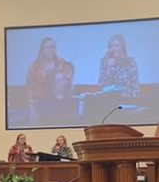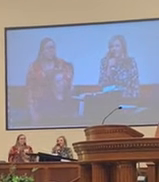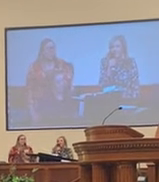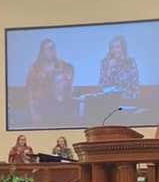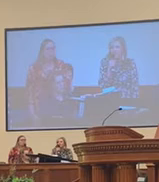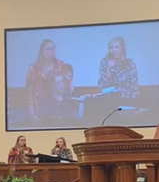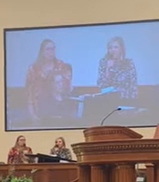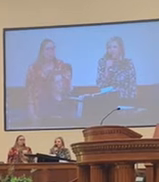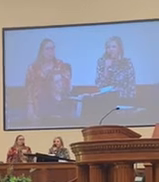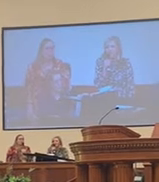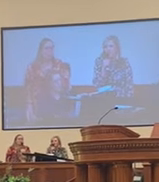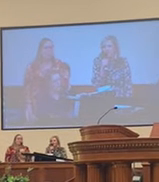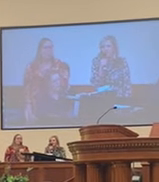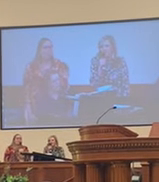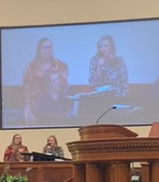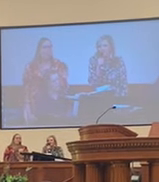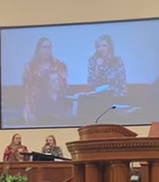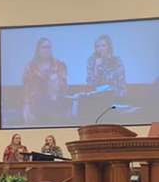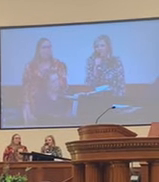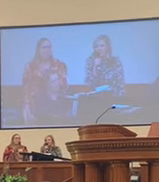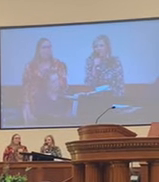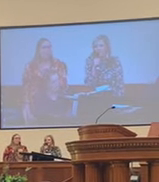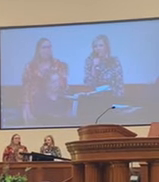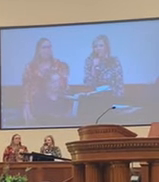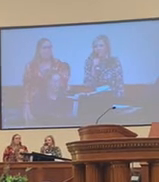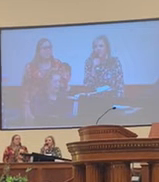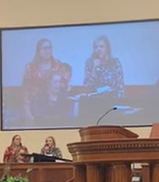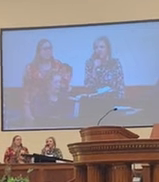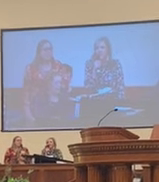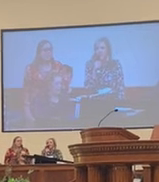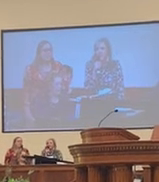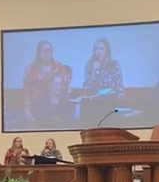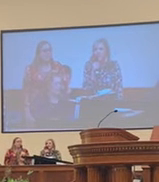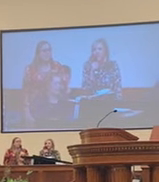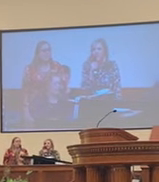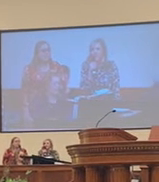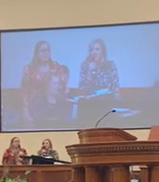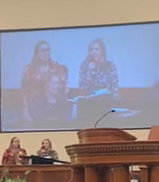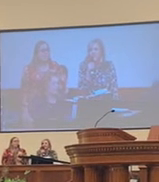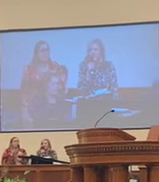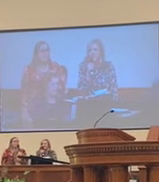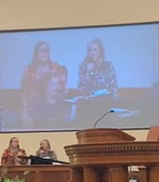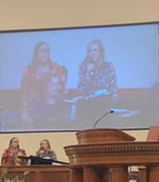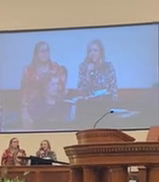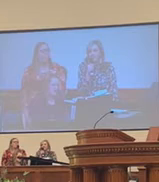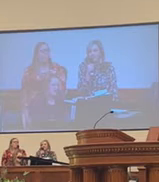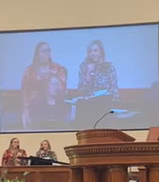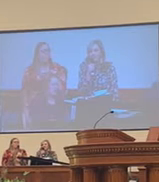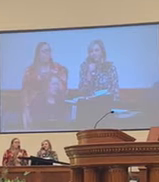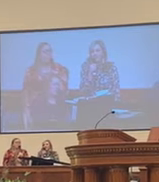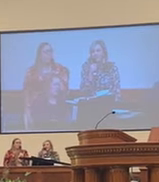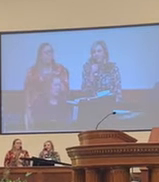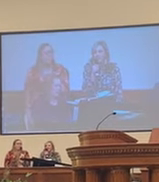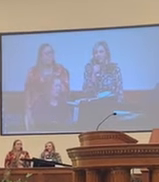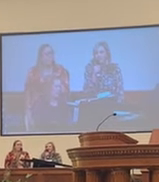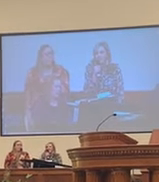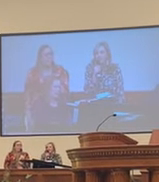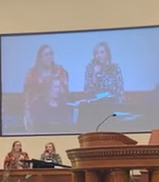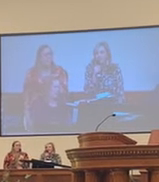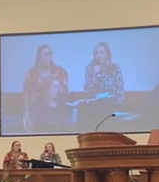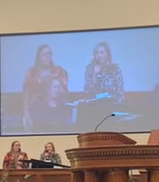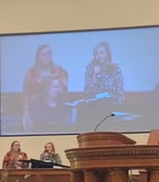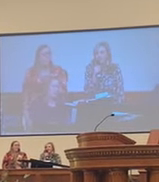washed me white Thank you, Jesus You have